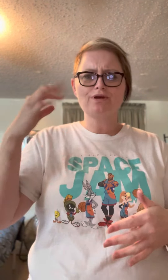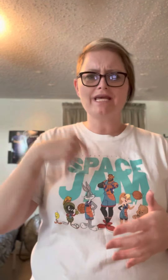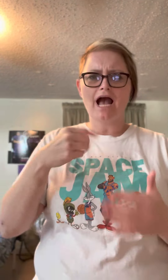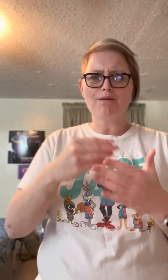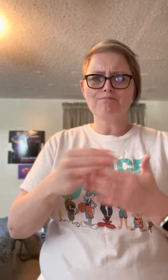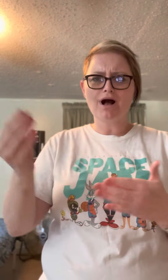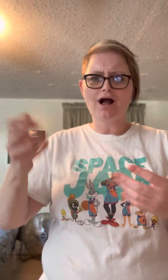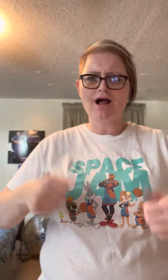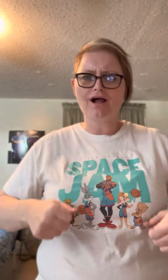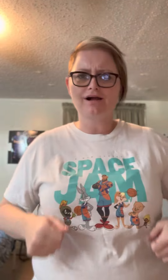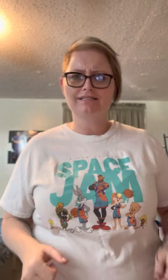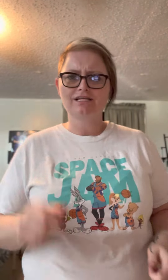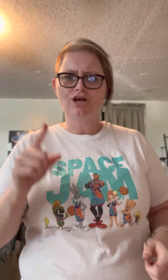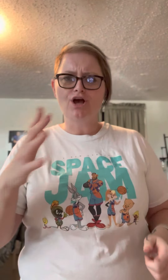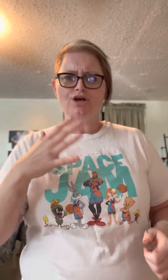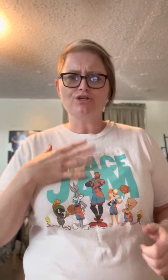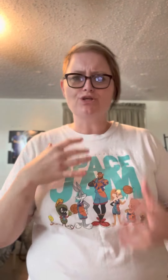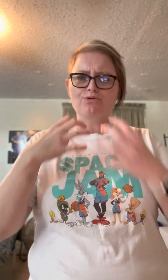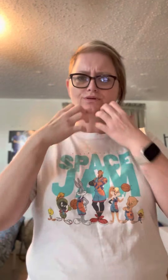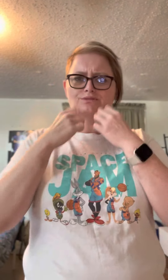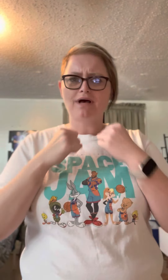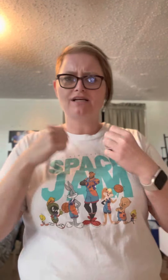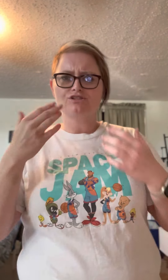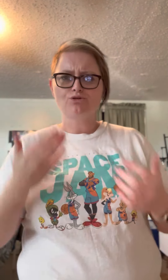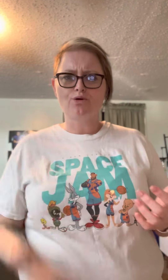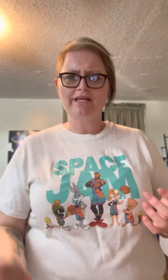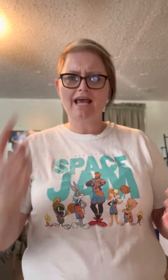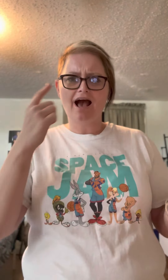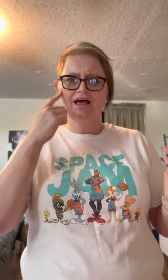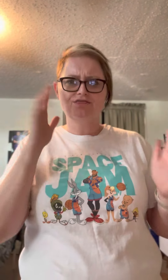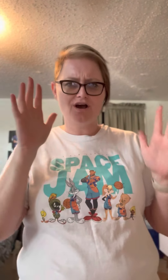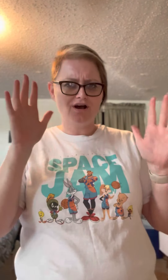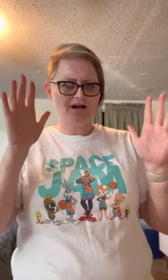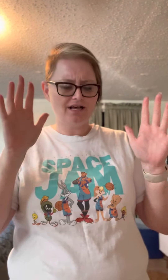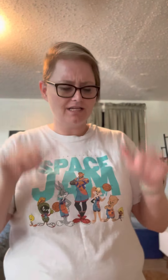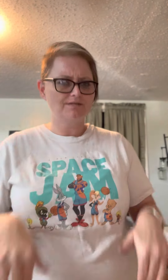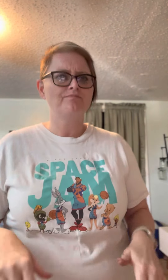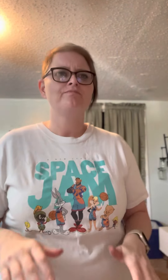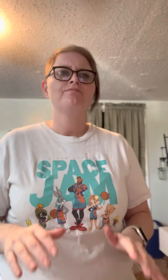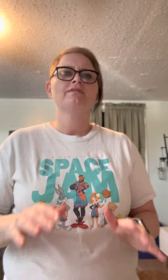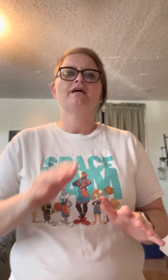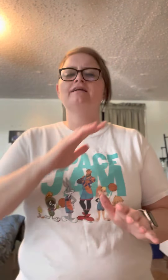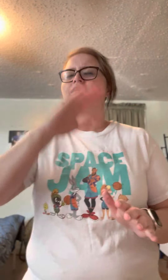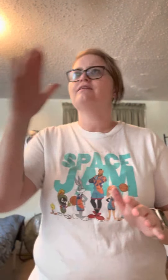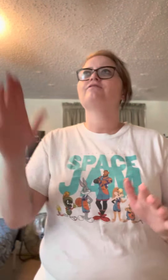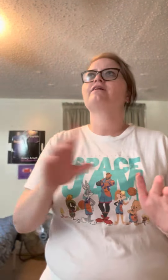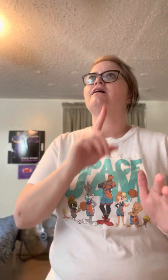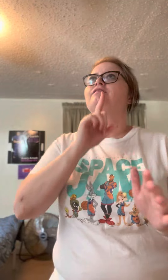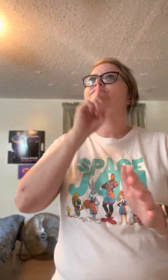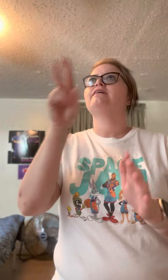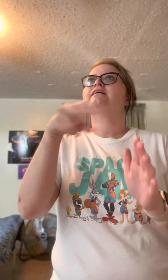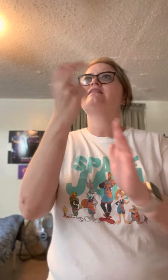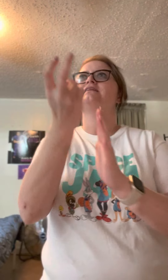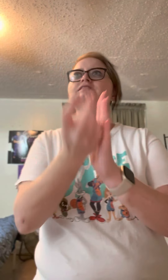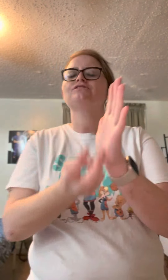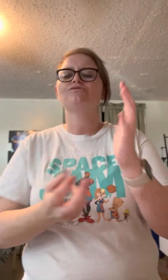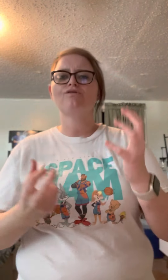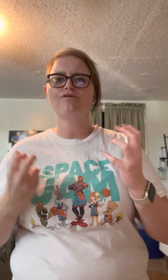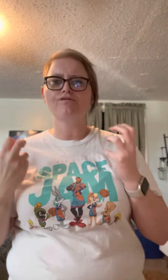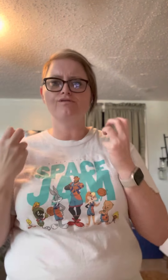I fall You was my shorty, I fall Never caught a feeling this hard